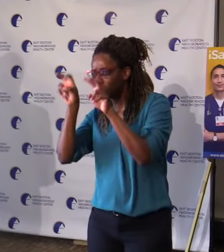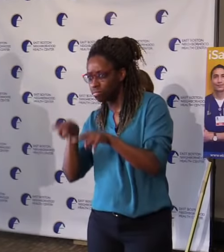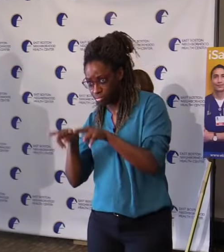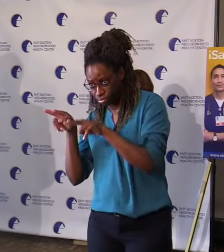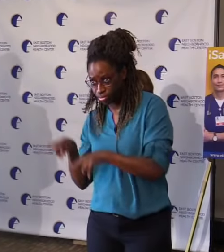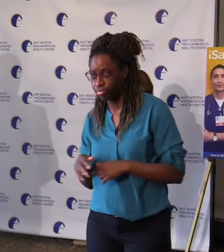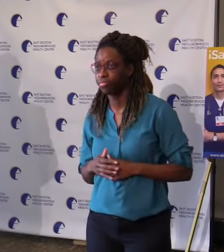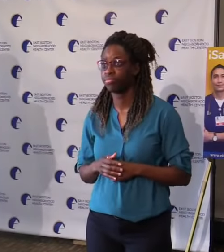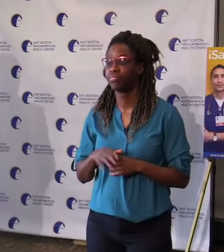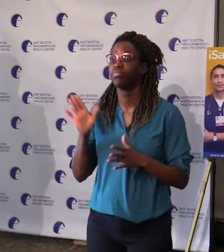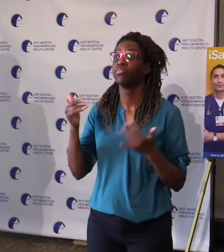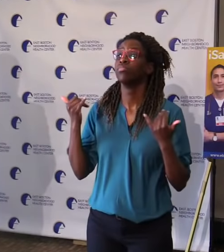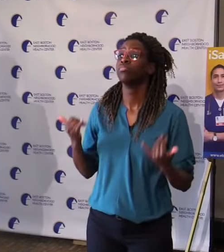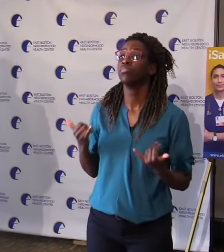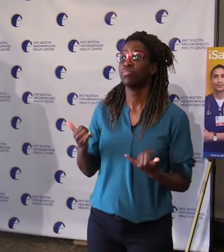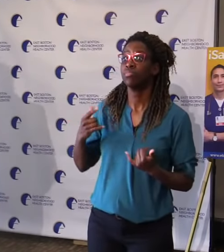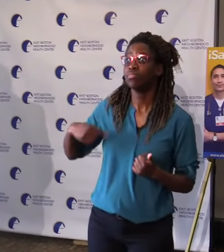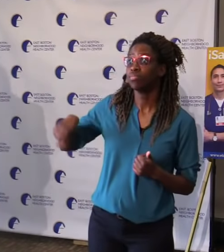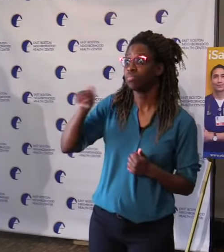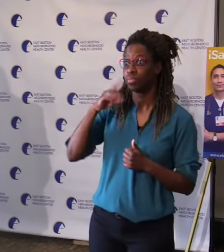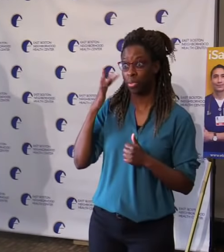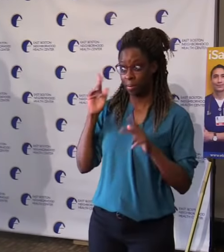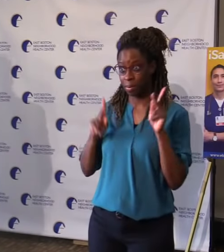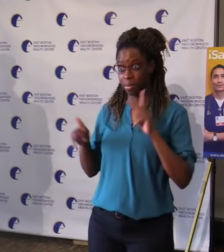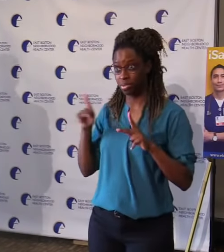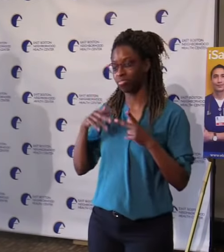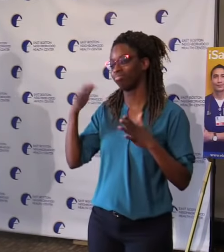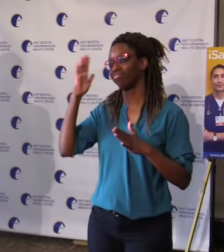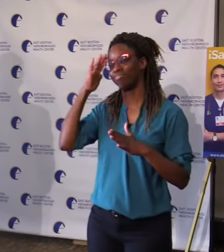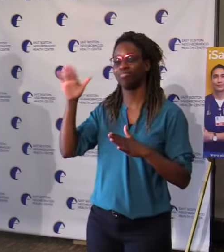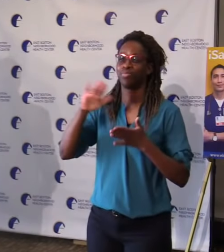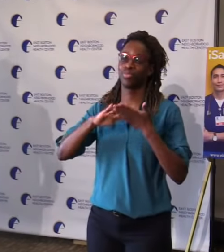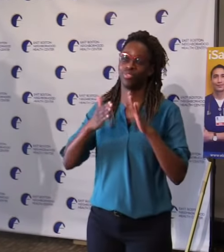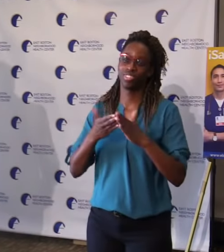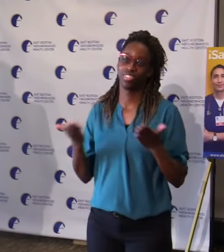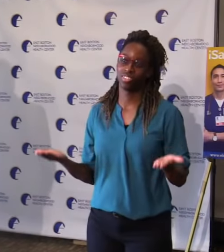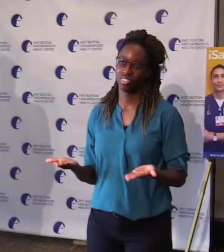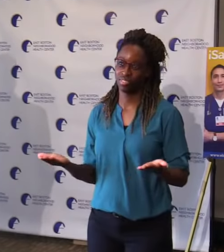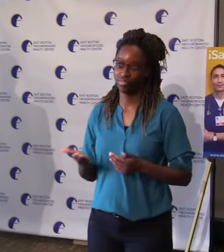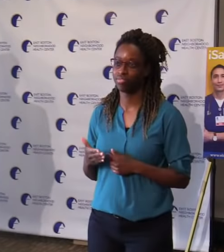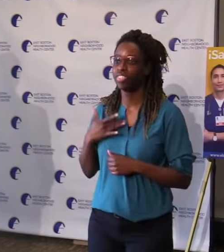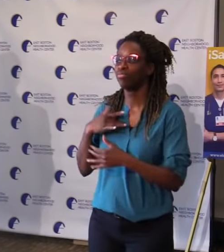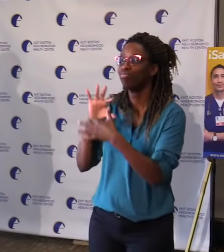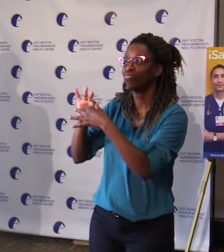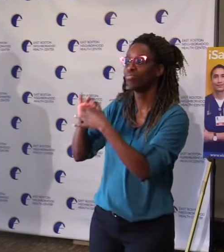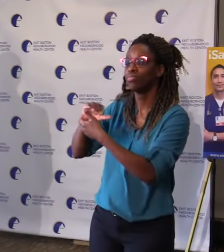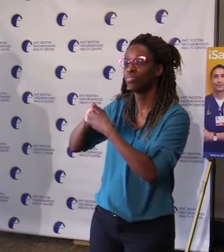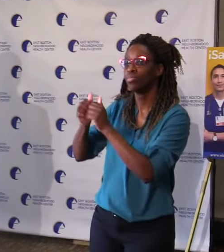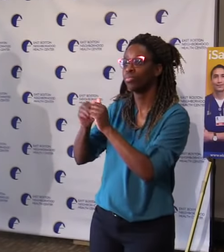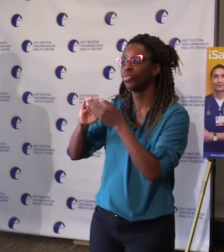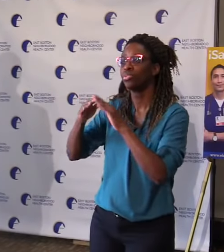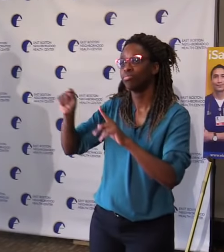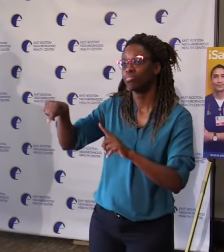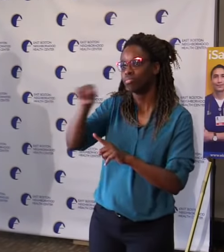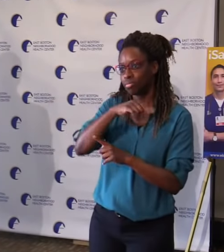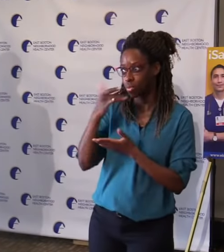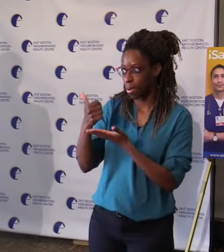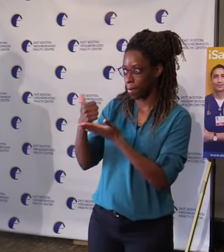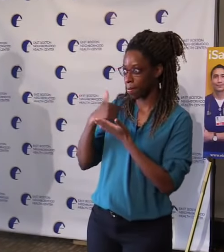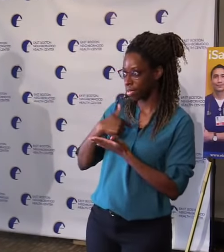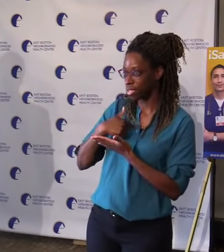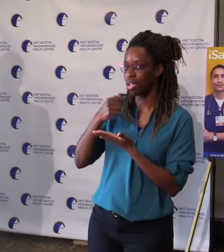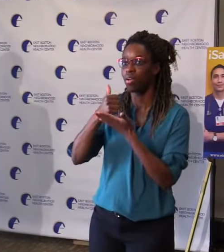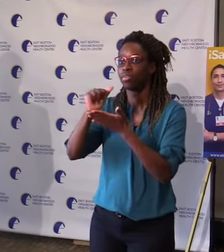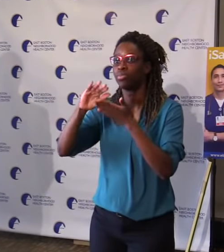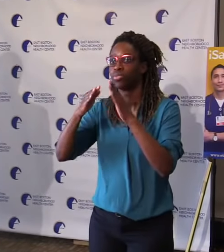communities. Their communities and the people in them know them, and they are exactly the kind of folks who are going to help us help others make the